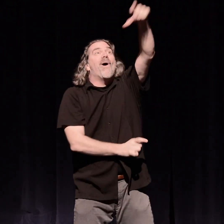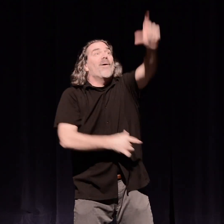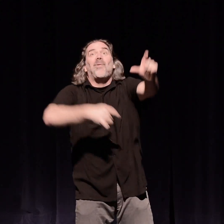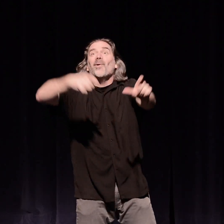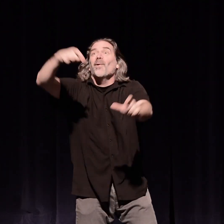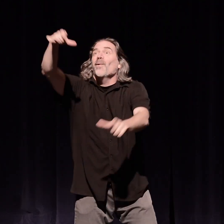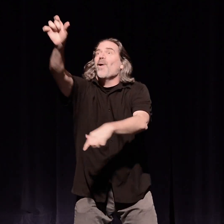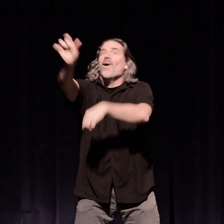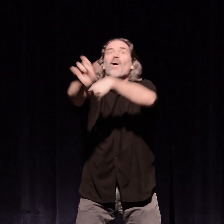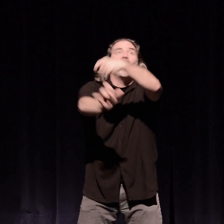his window.